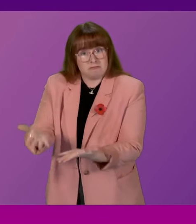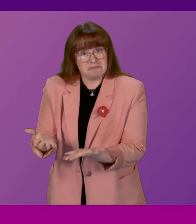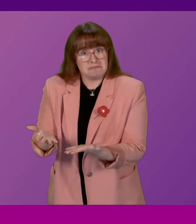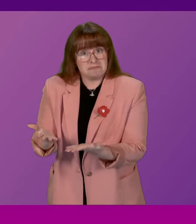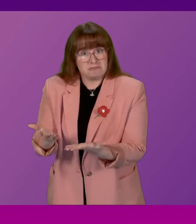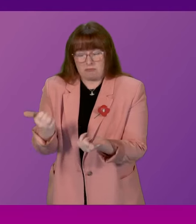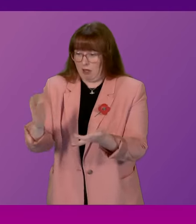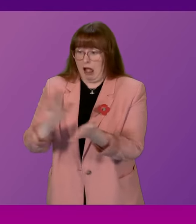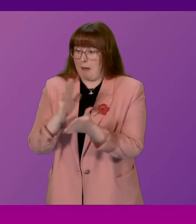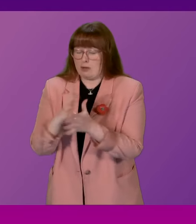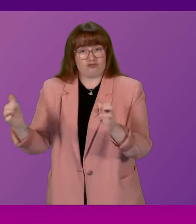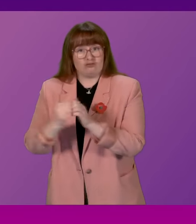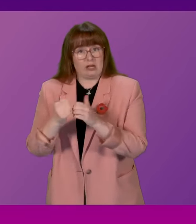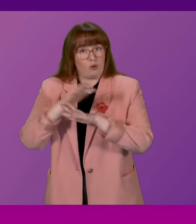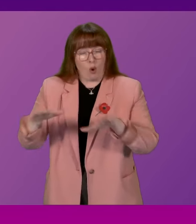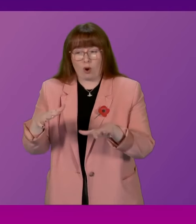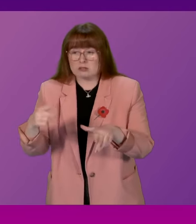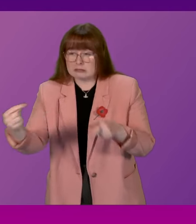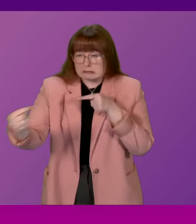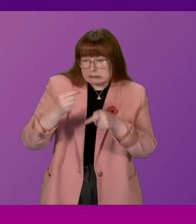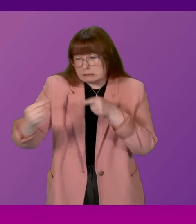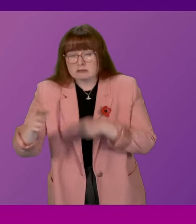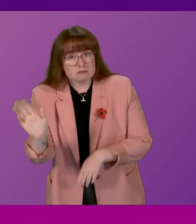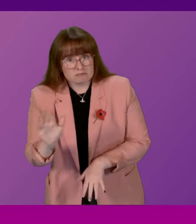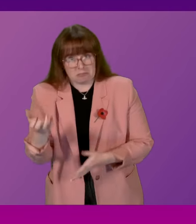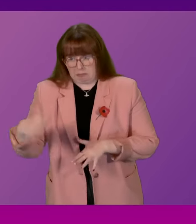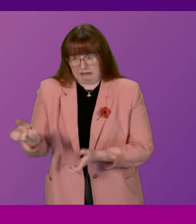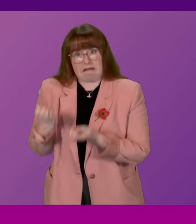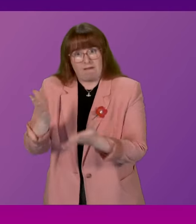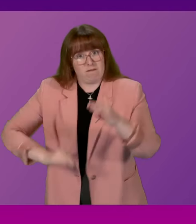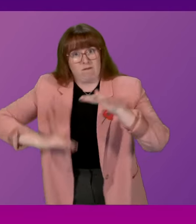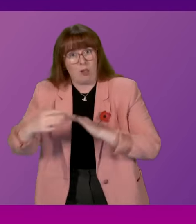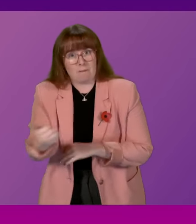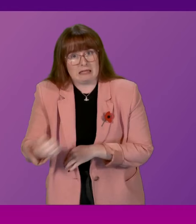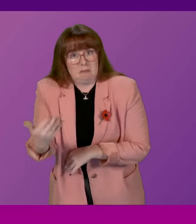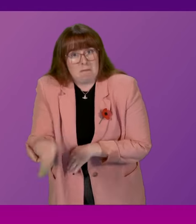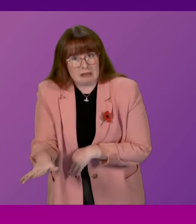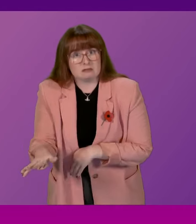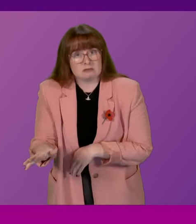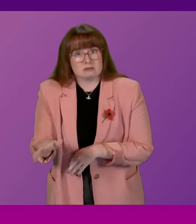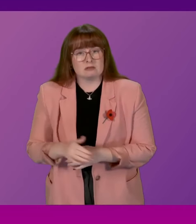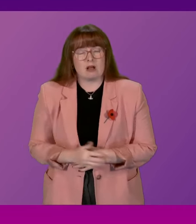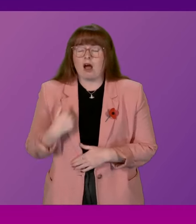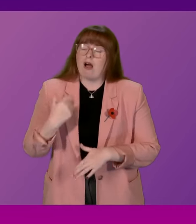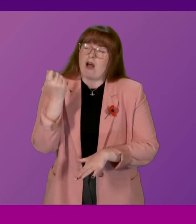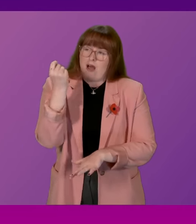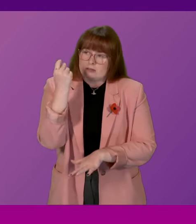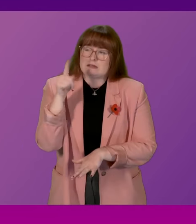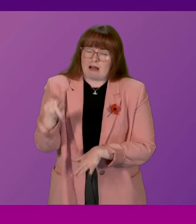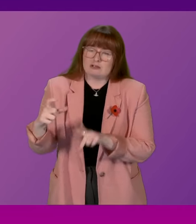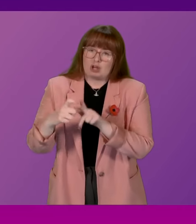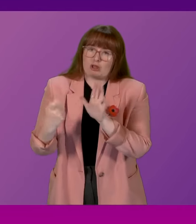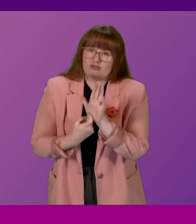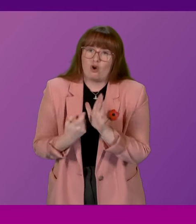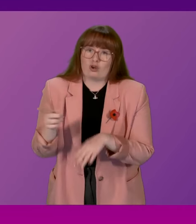hesitation, without arguing back with the inquiry, to ensure that we were transparent and accountable. Now I understand why Douglas